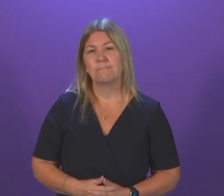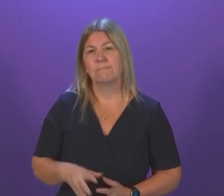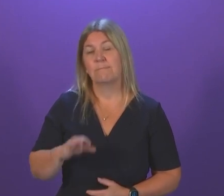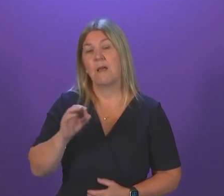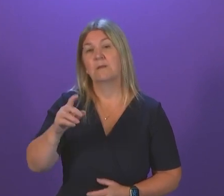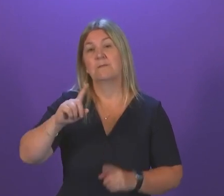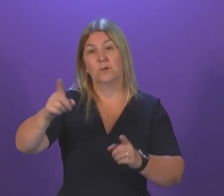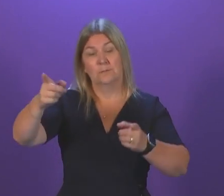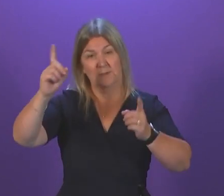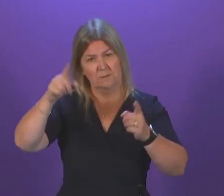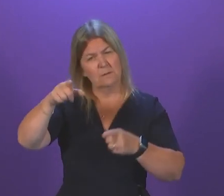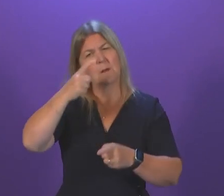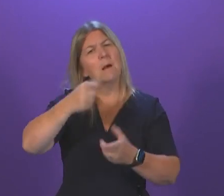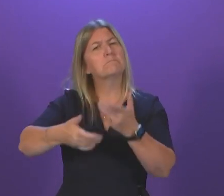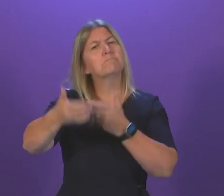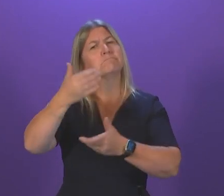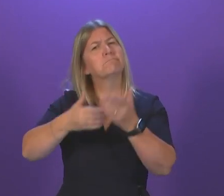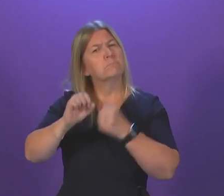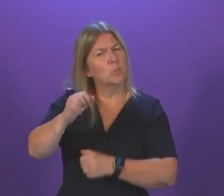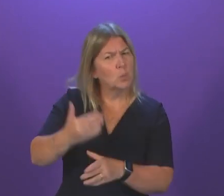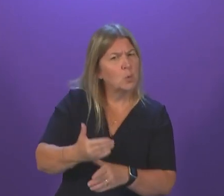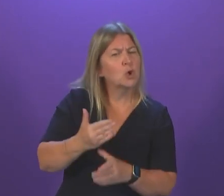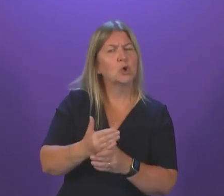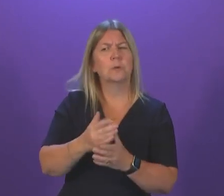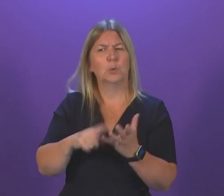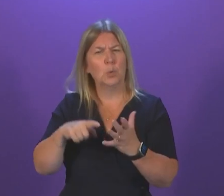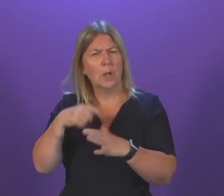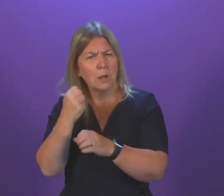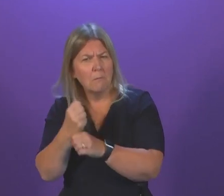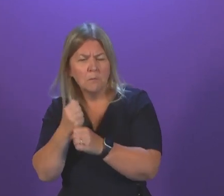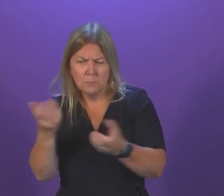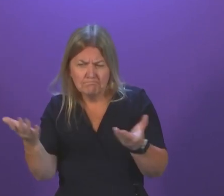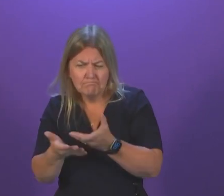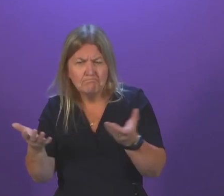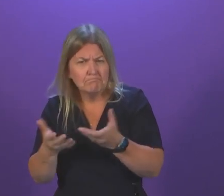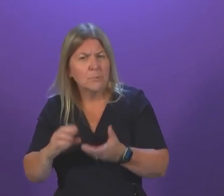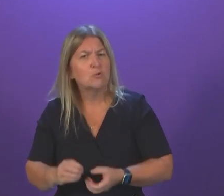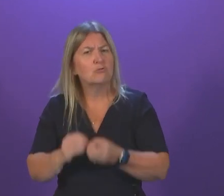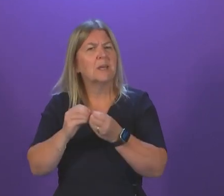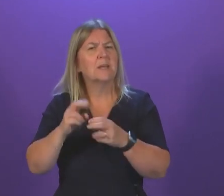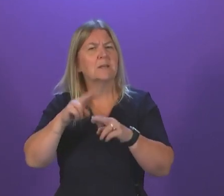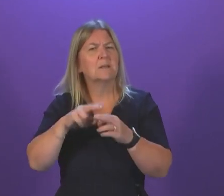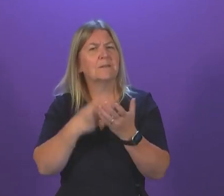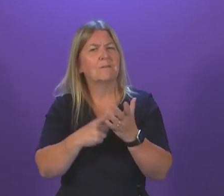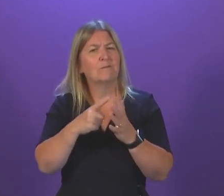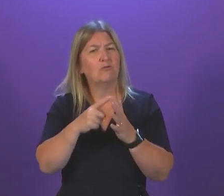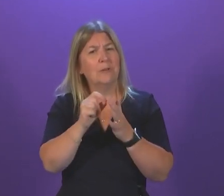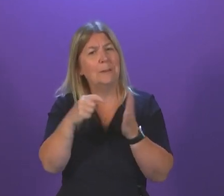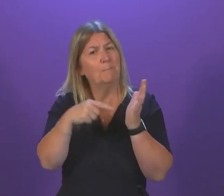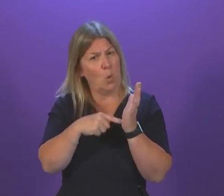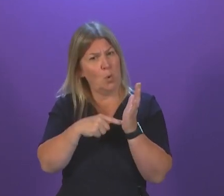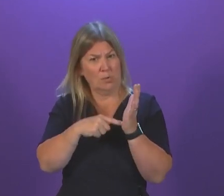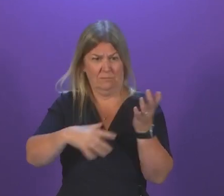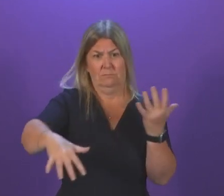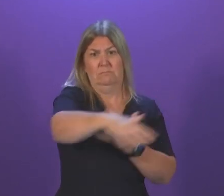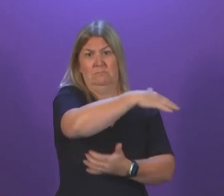the Scottish Government's work with the UK Government to create free ports in Scotland. First Minister. The green port model is an adaptation